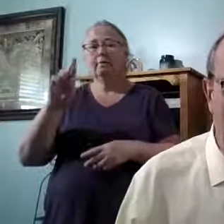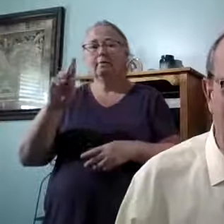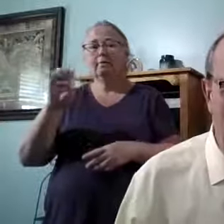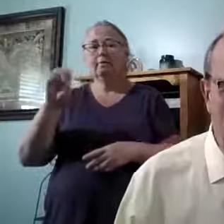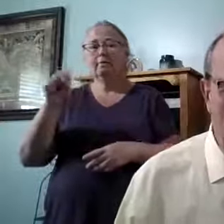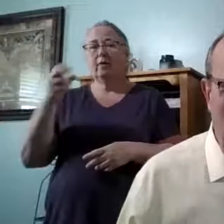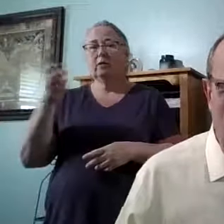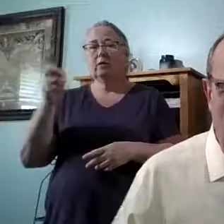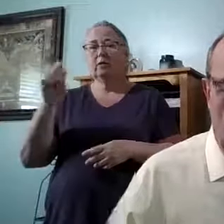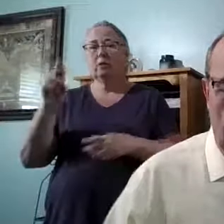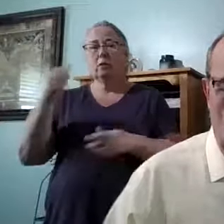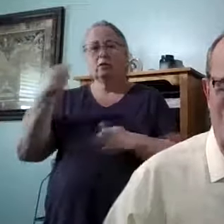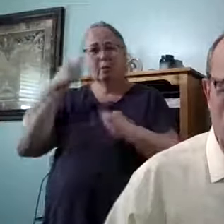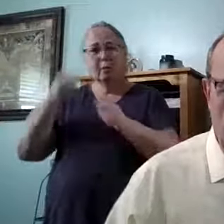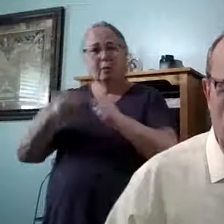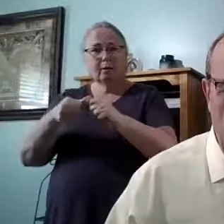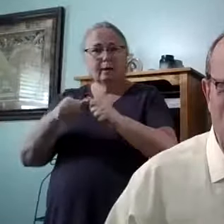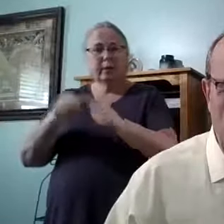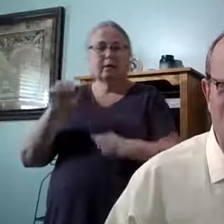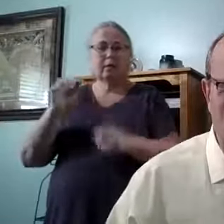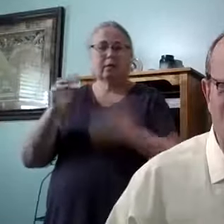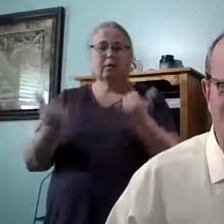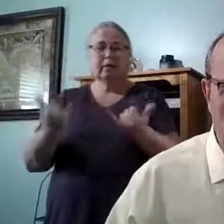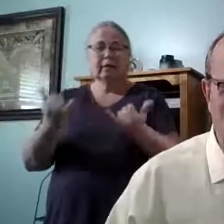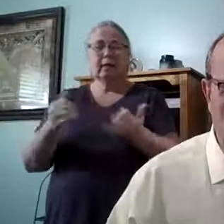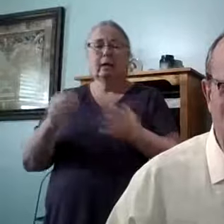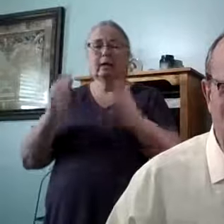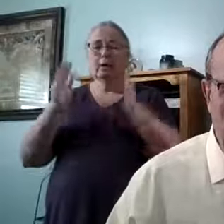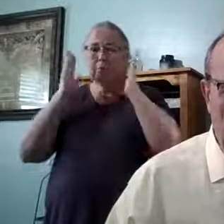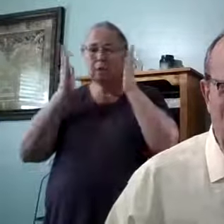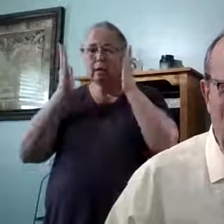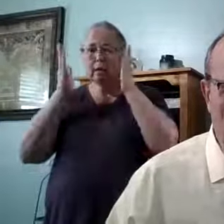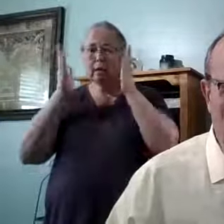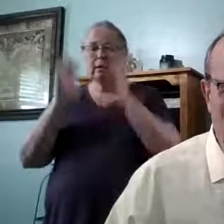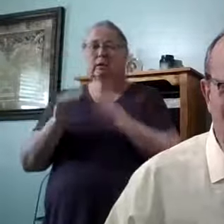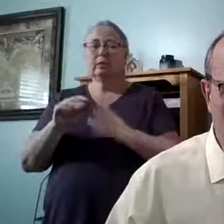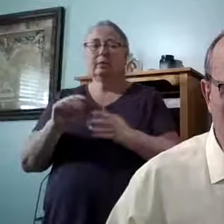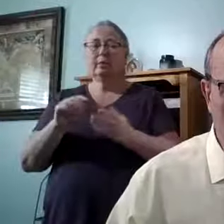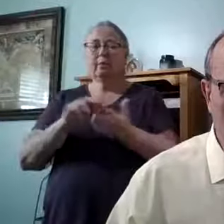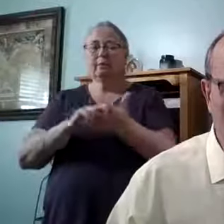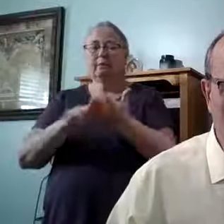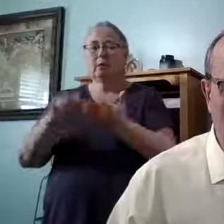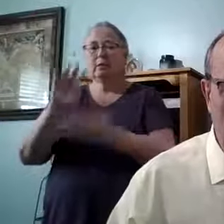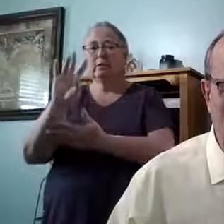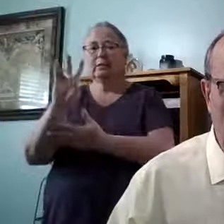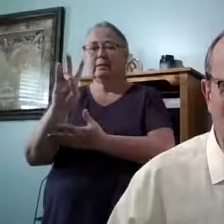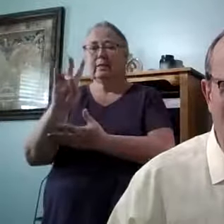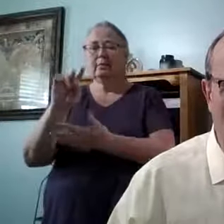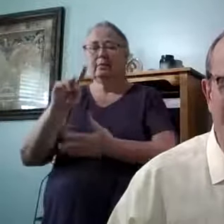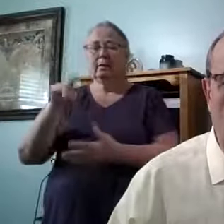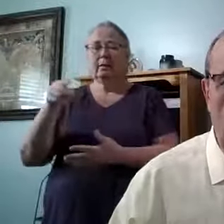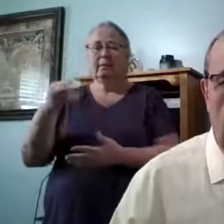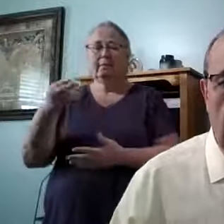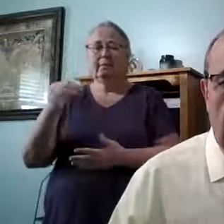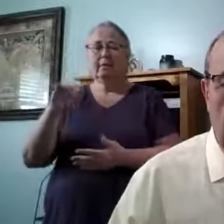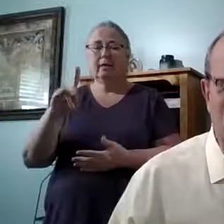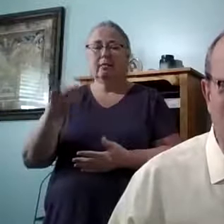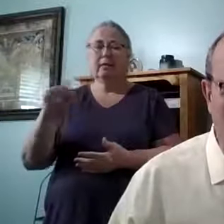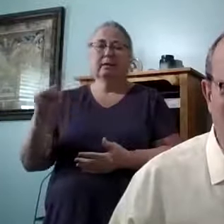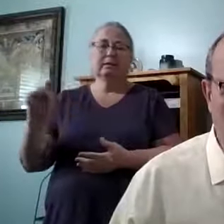today. But I want to take particular attention. In verse 7 of Philippians 4,